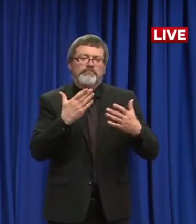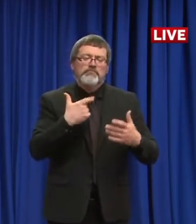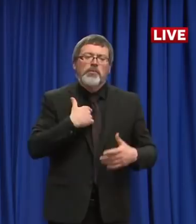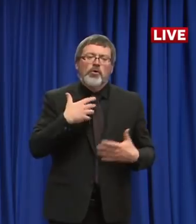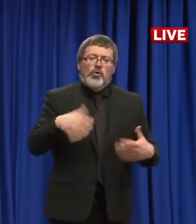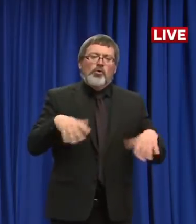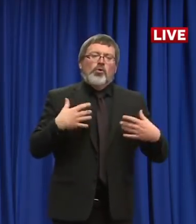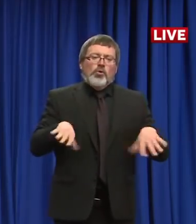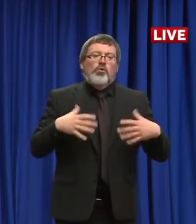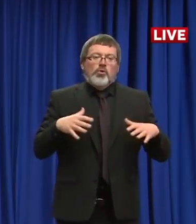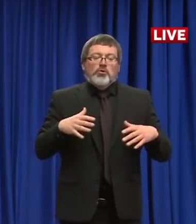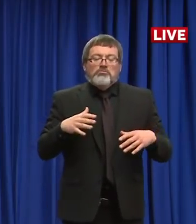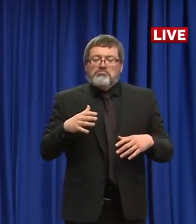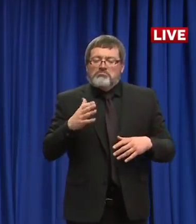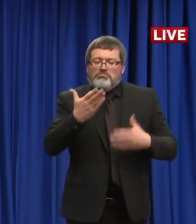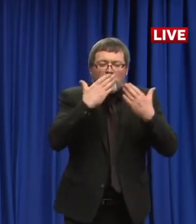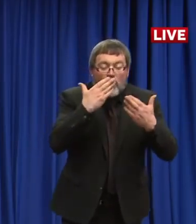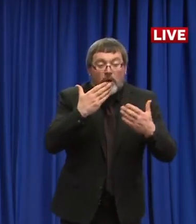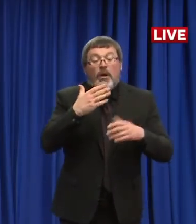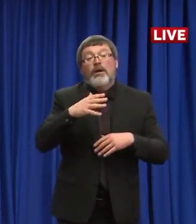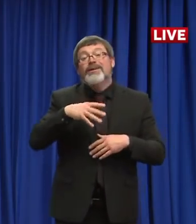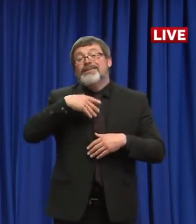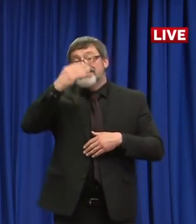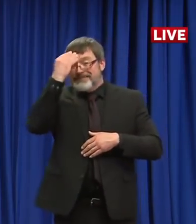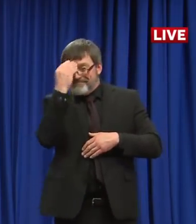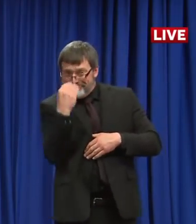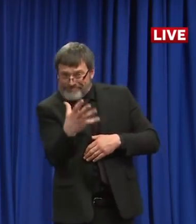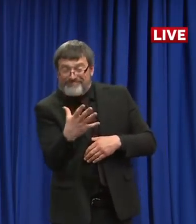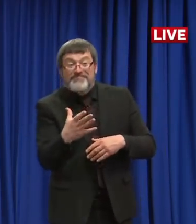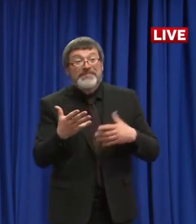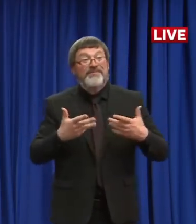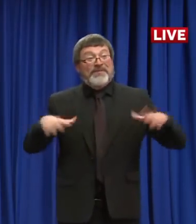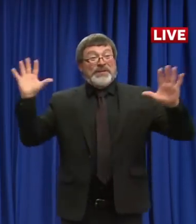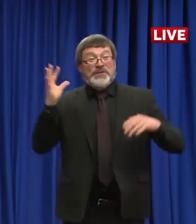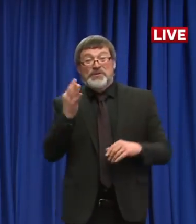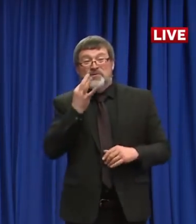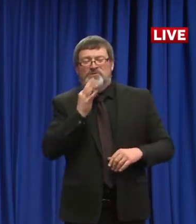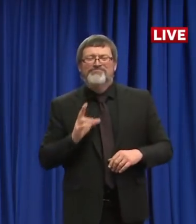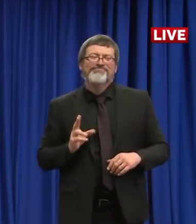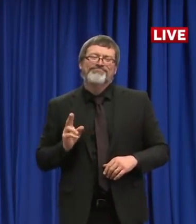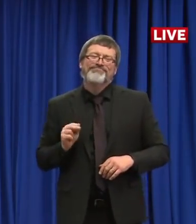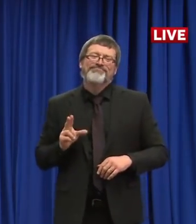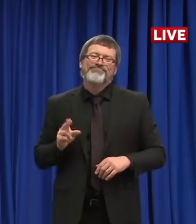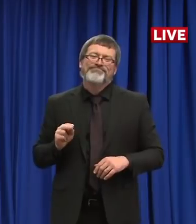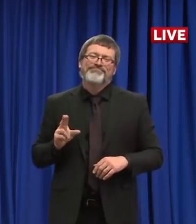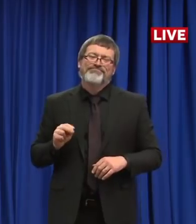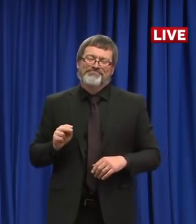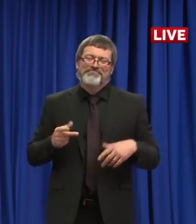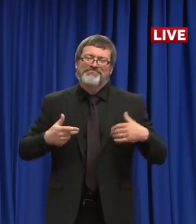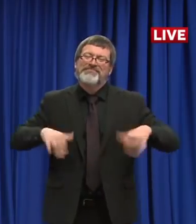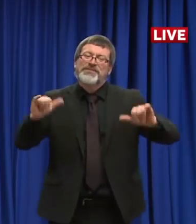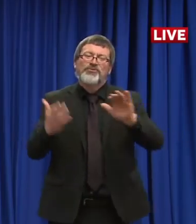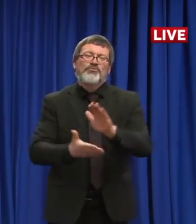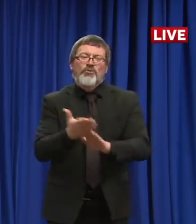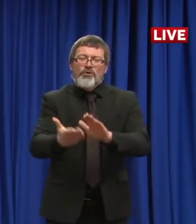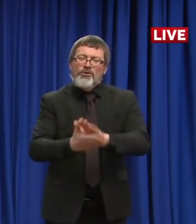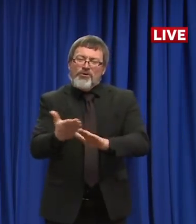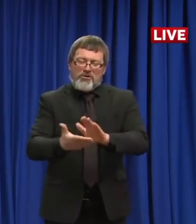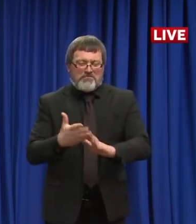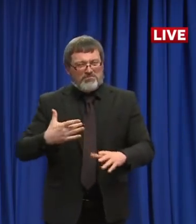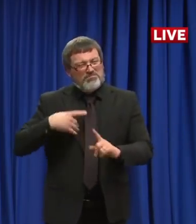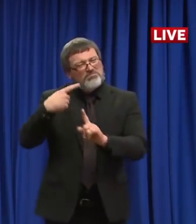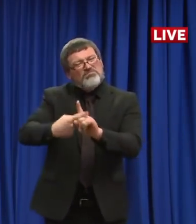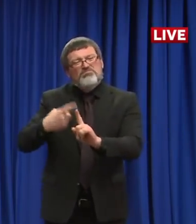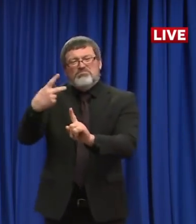we still have many weeks dealing with this virus as the pandemic is likely to continue for weeks, if not